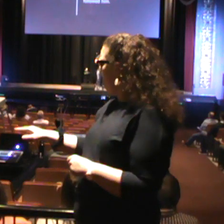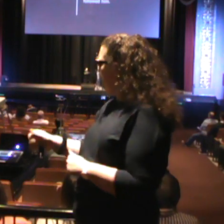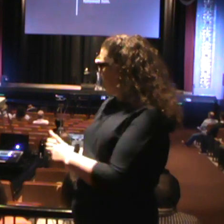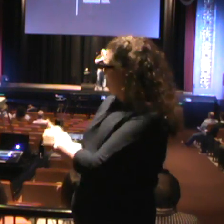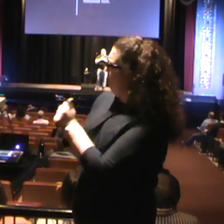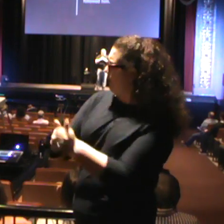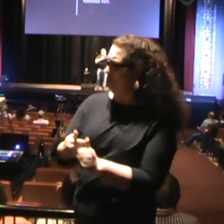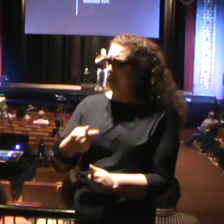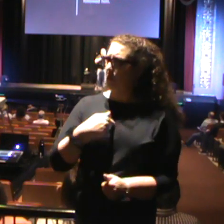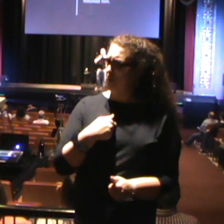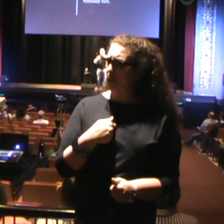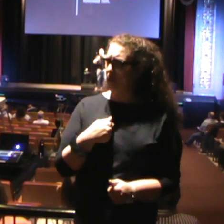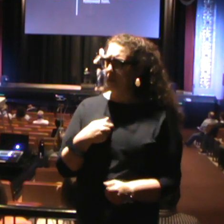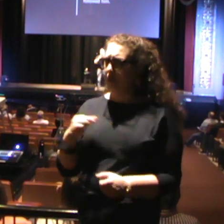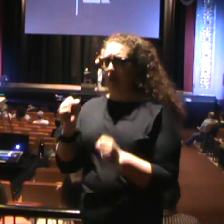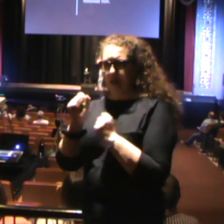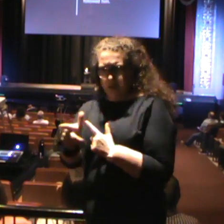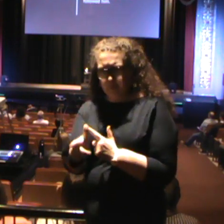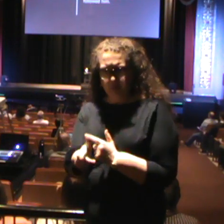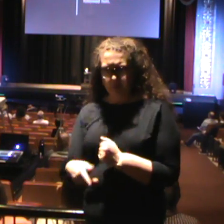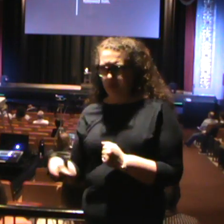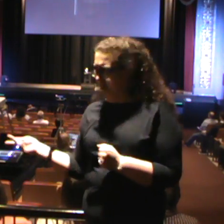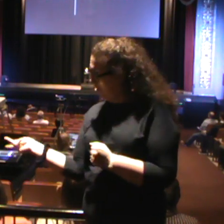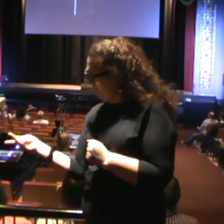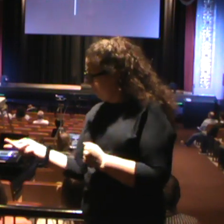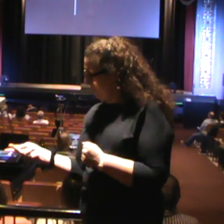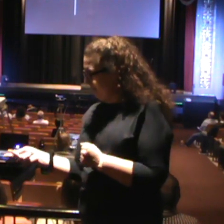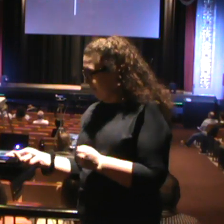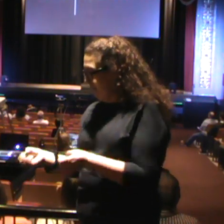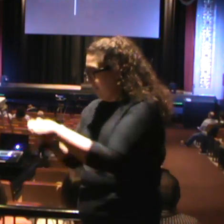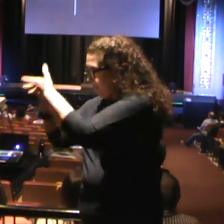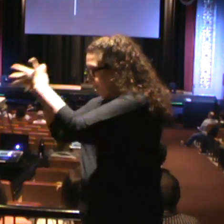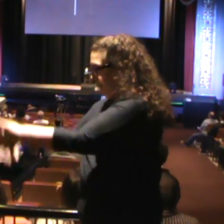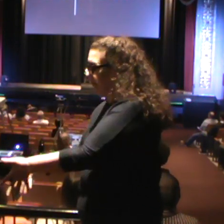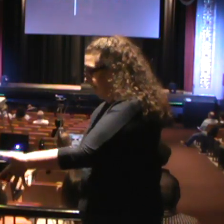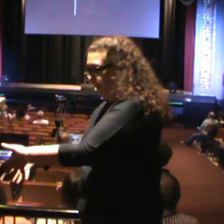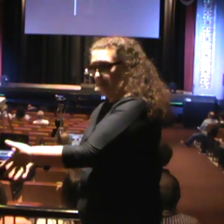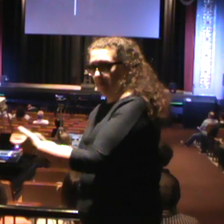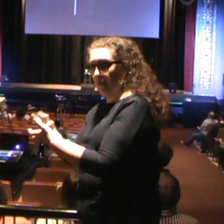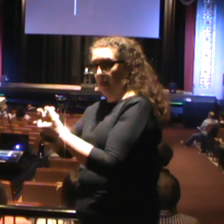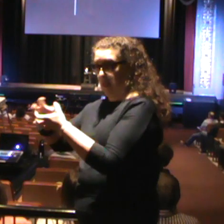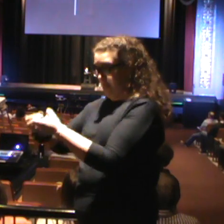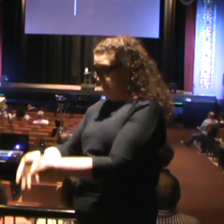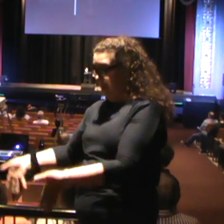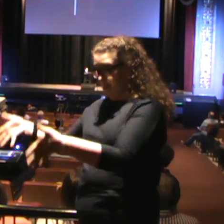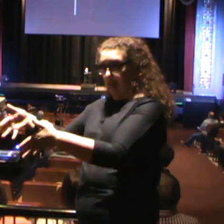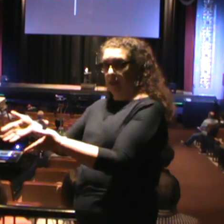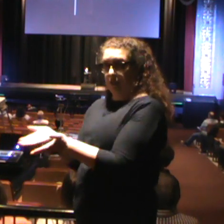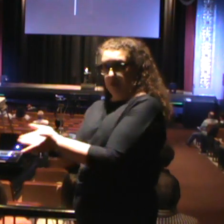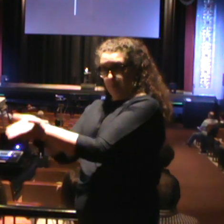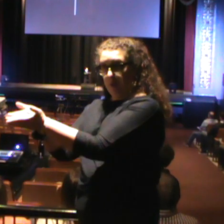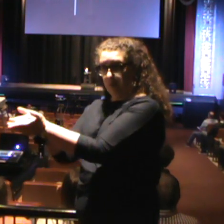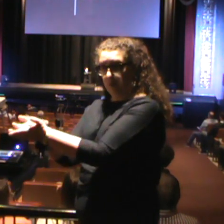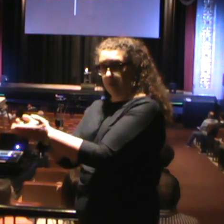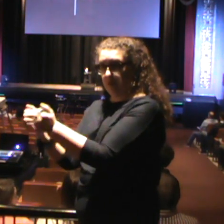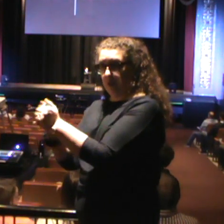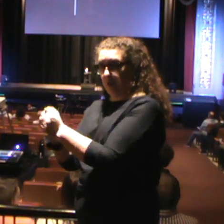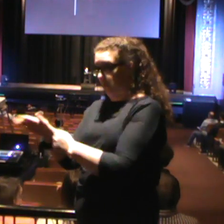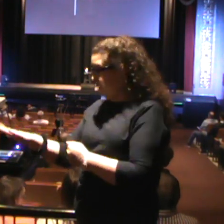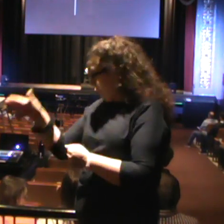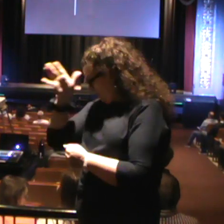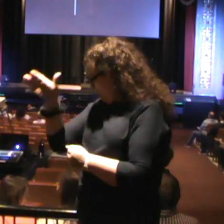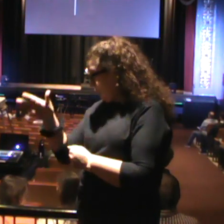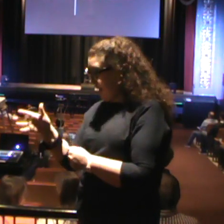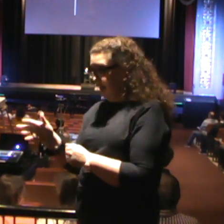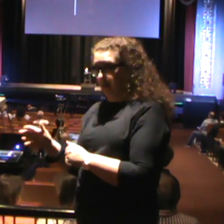father and followed him. Now, if you were just reading Matthew, and you isolated from the other Gospels, you would think, matter of fact, we were in the back,